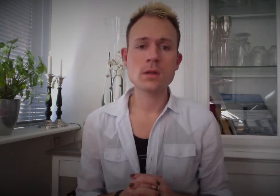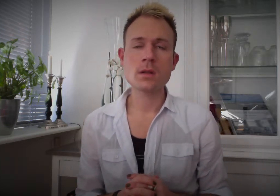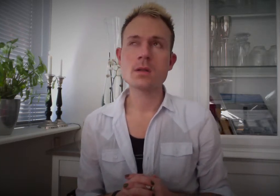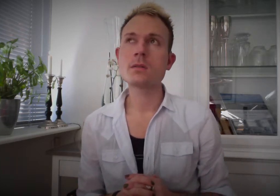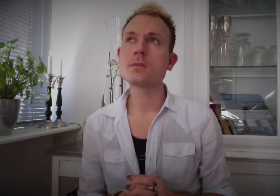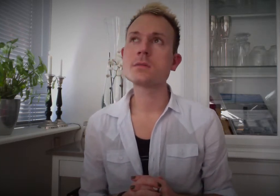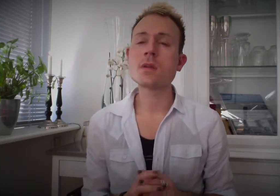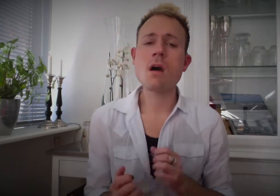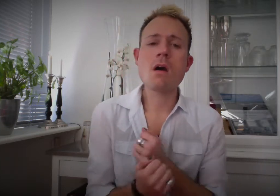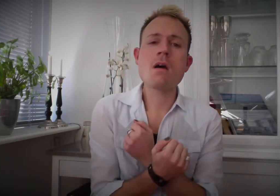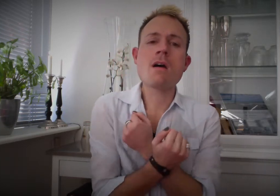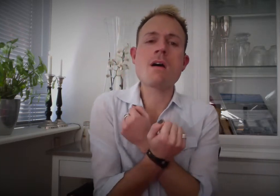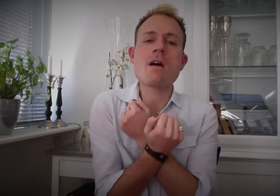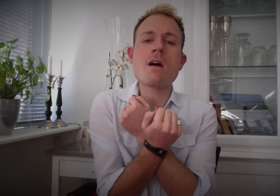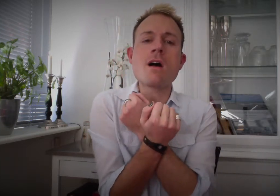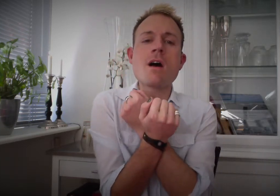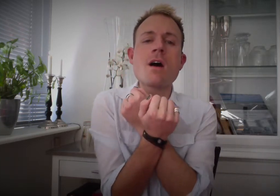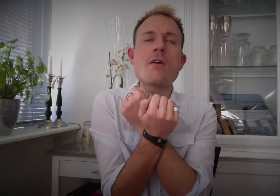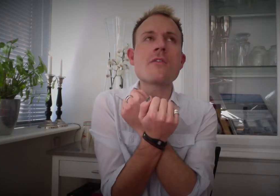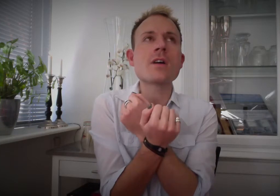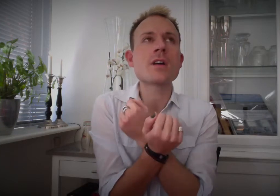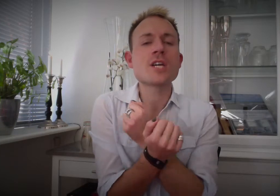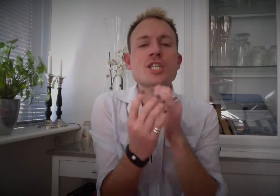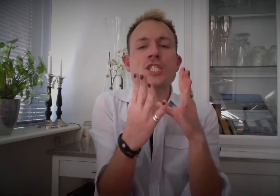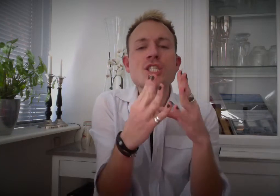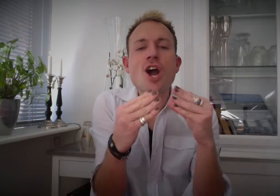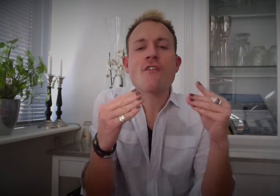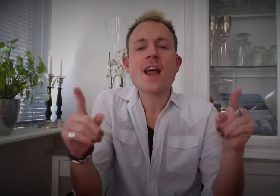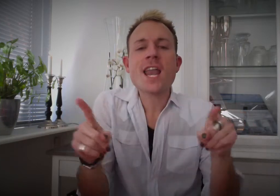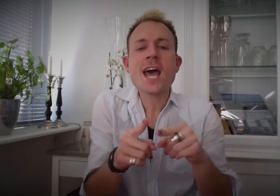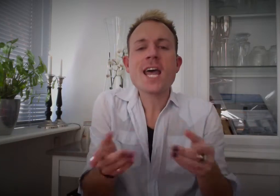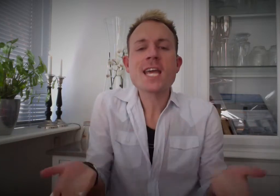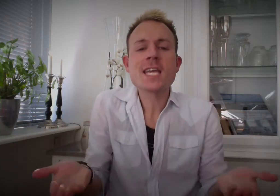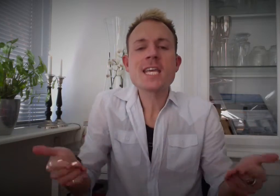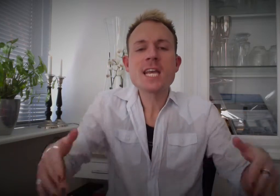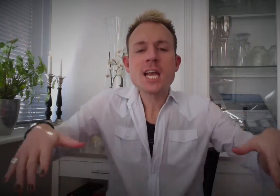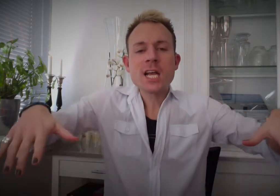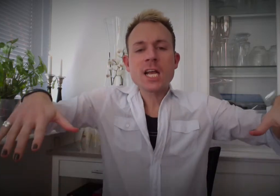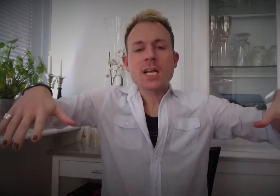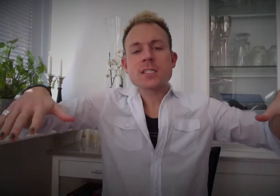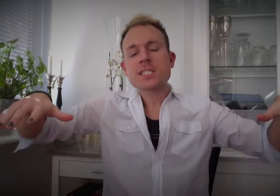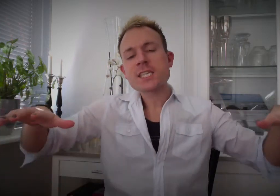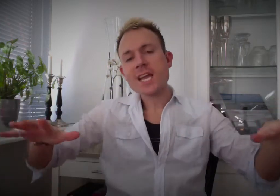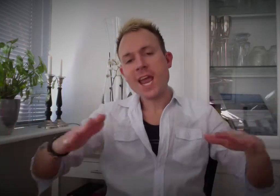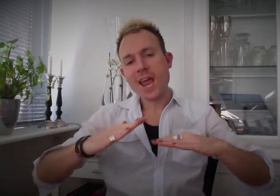Love Love soft as an easy chair